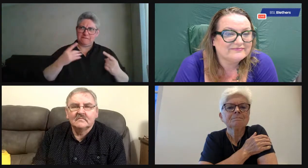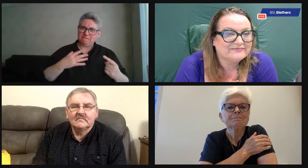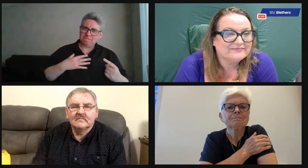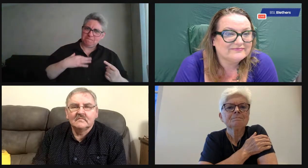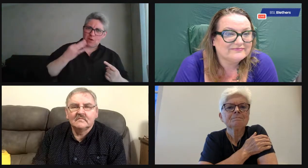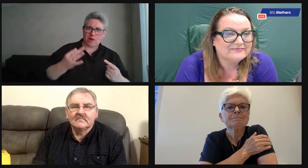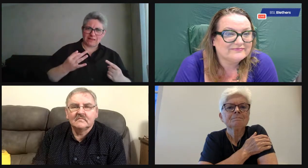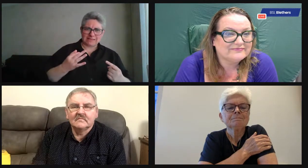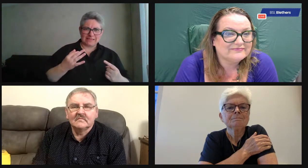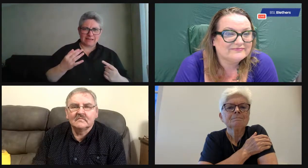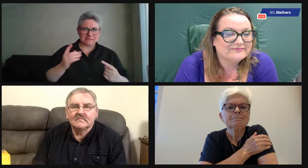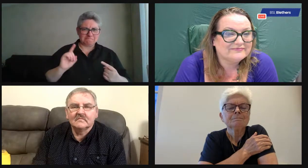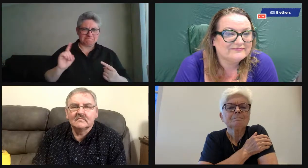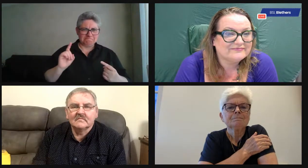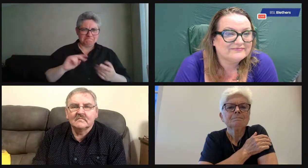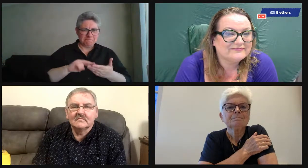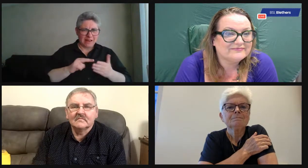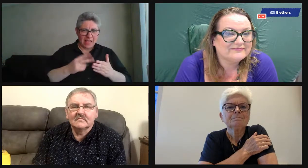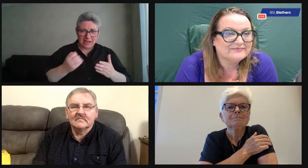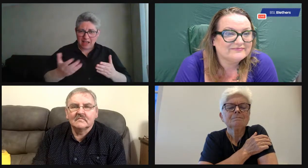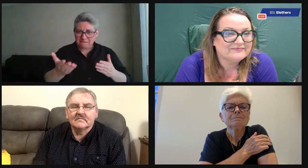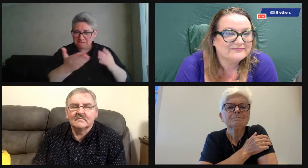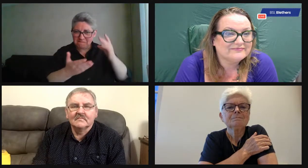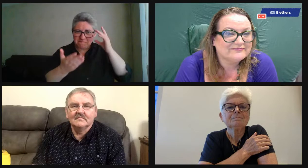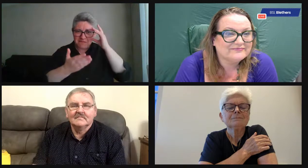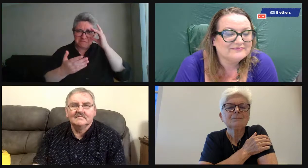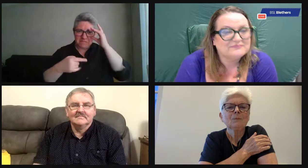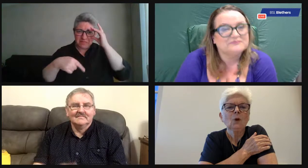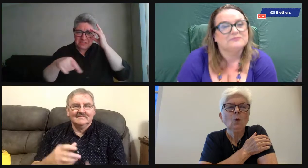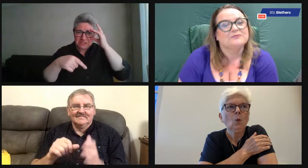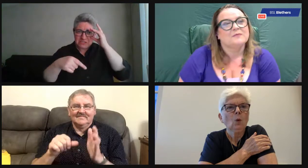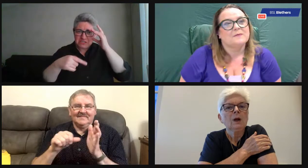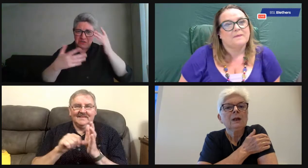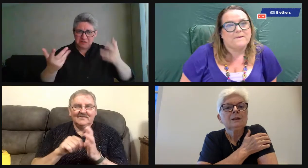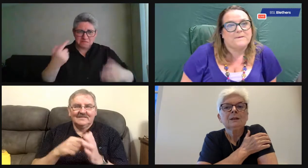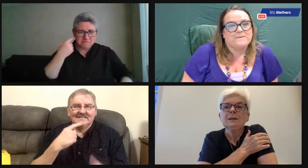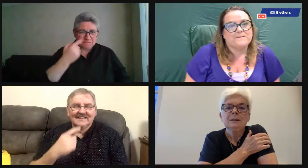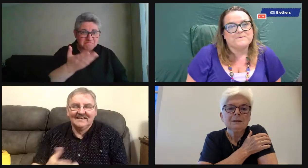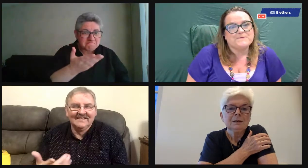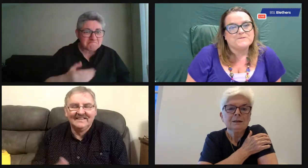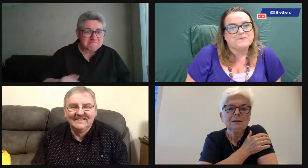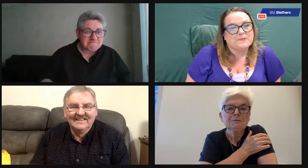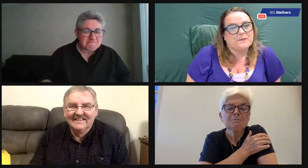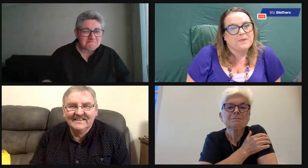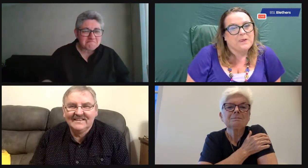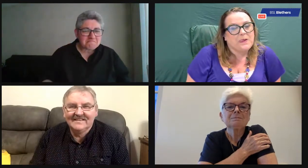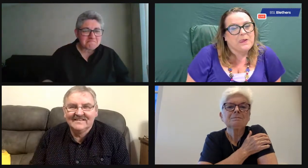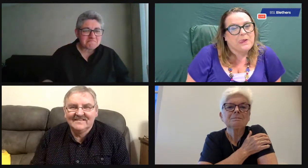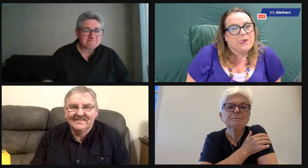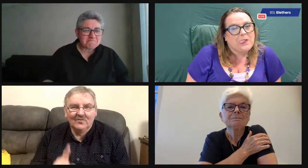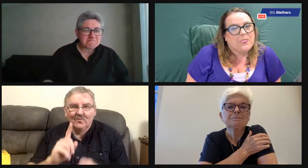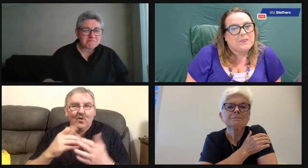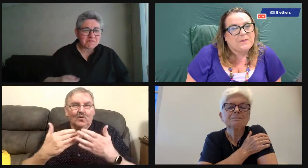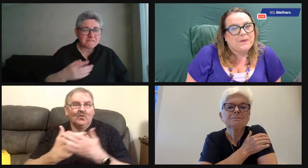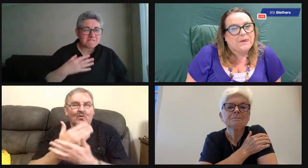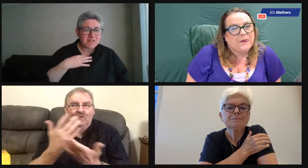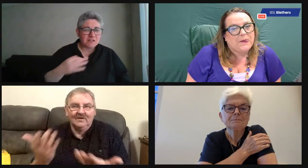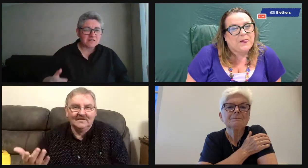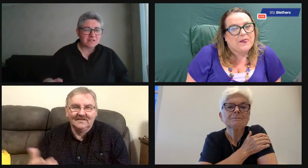and think about what kind of volunteering you might like to do. Anybody here got any exciting plans on the